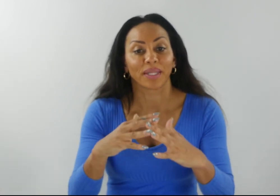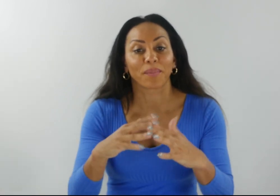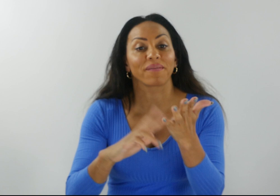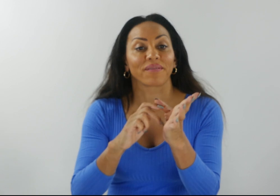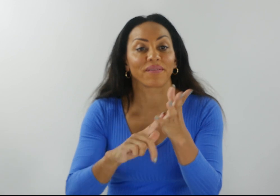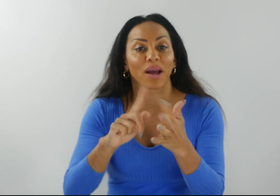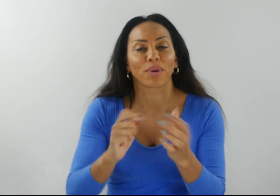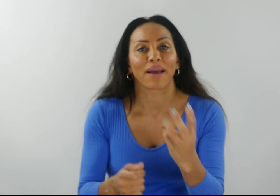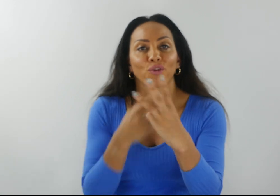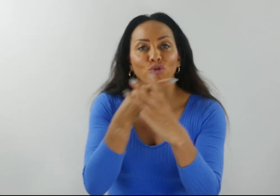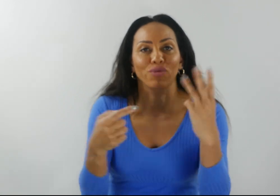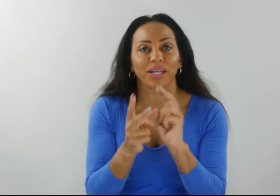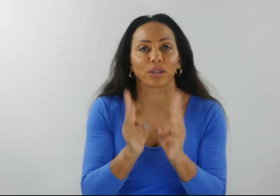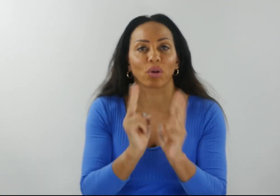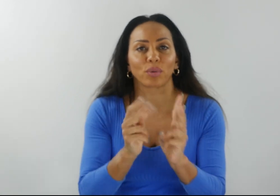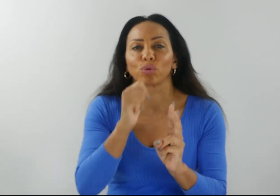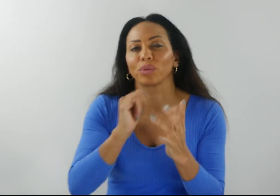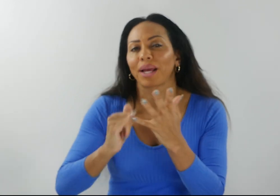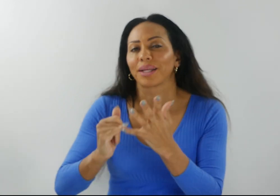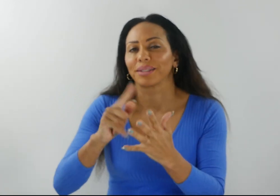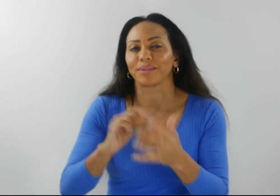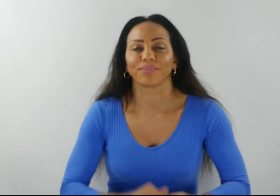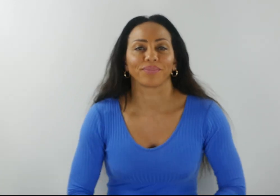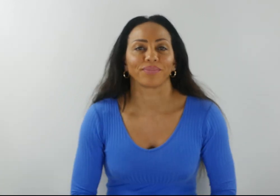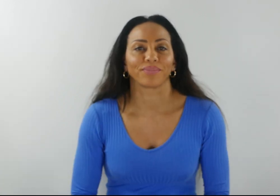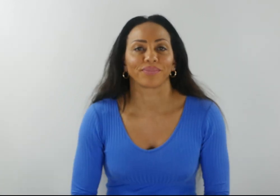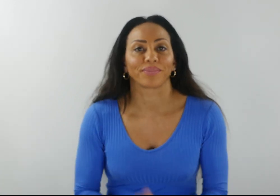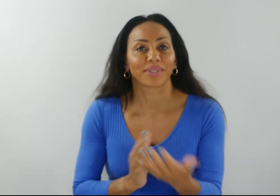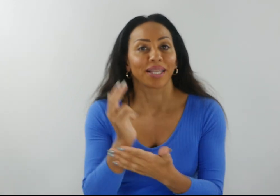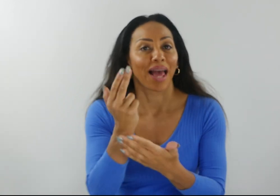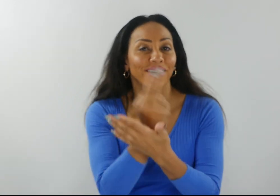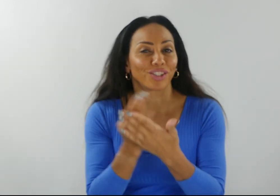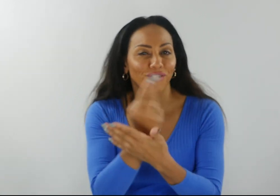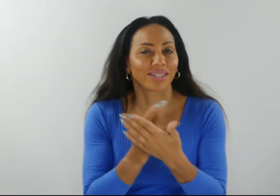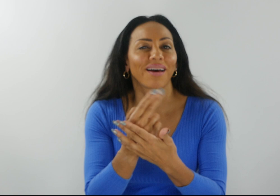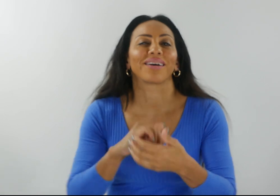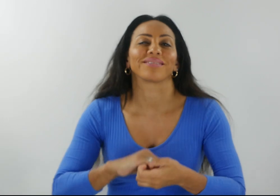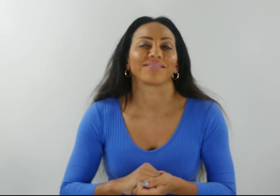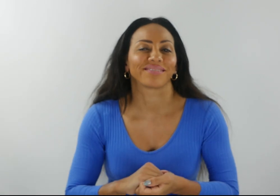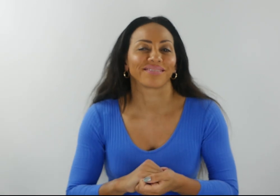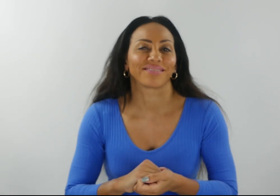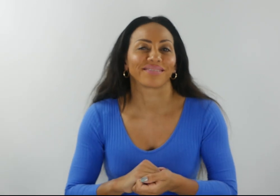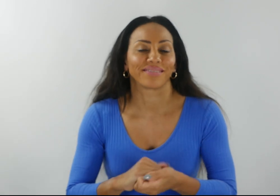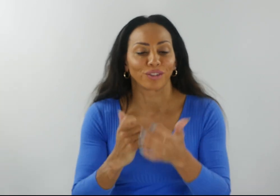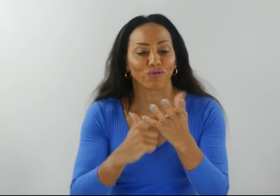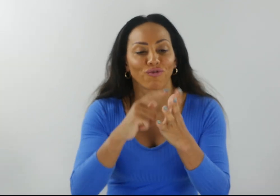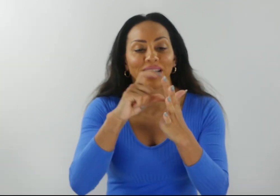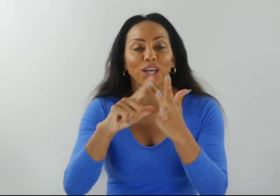live illustrator and radio aid transmitter for children who use